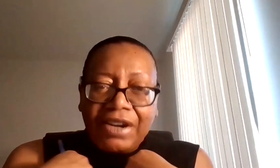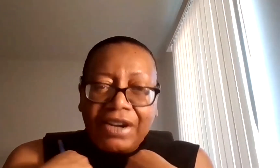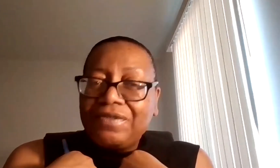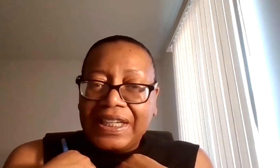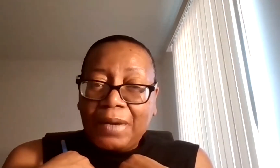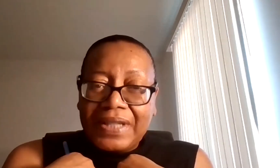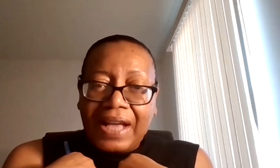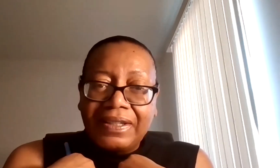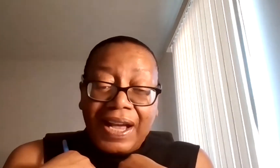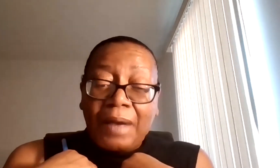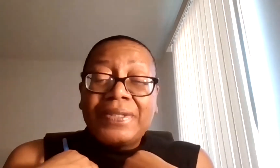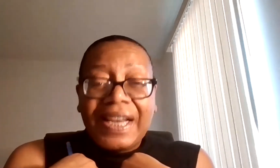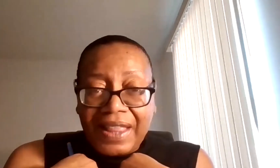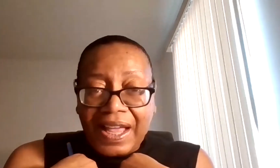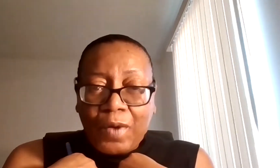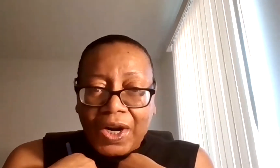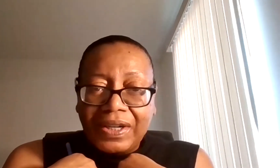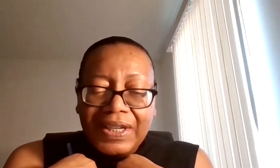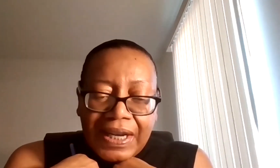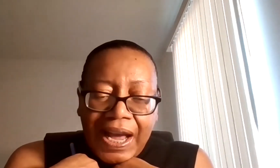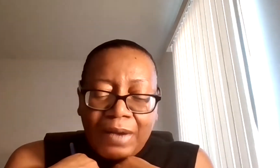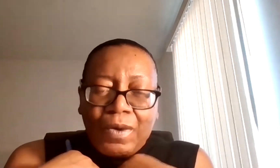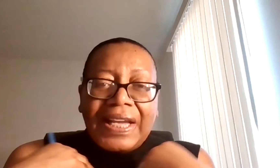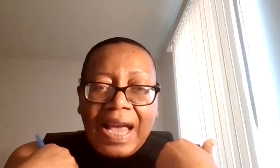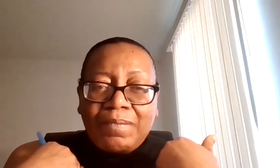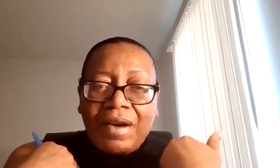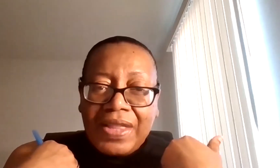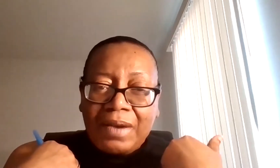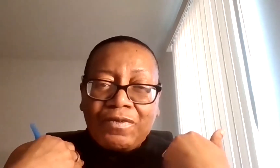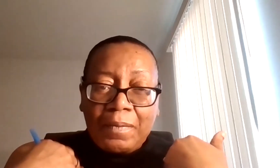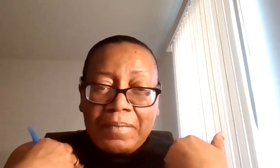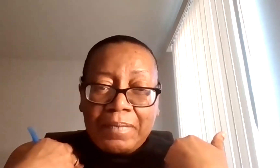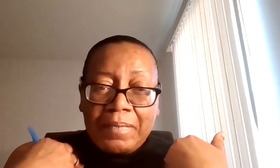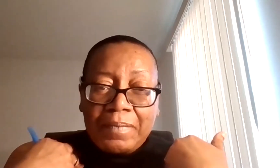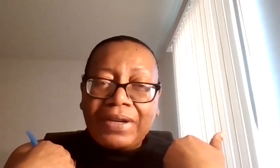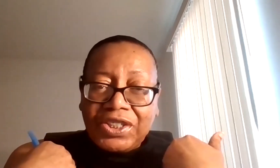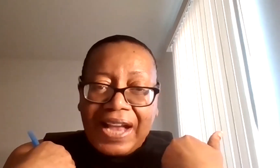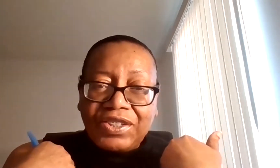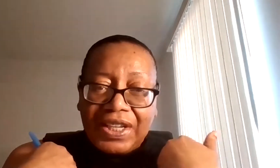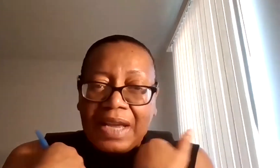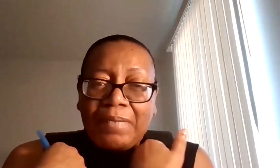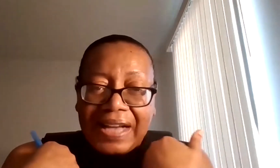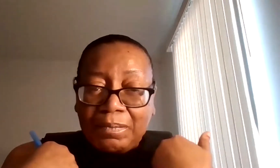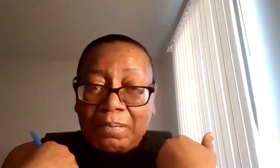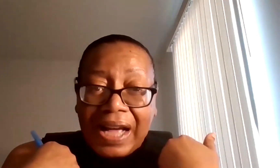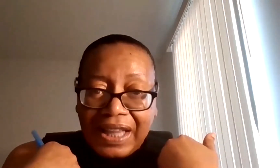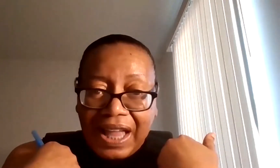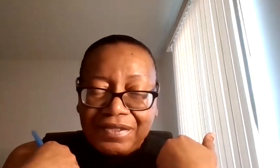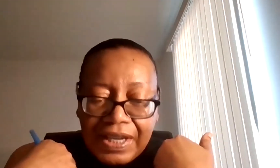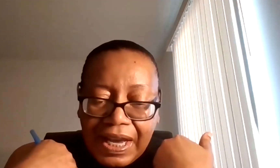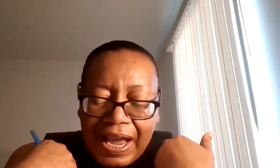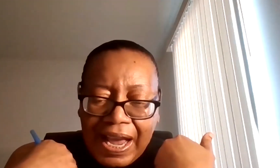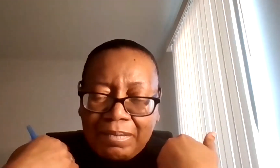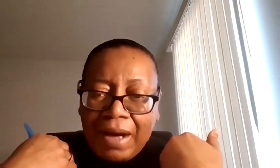terrifying and upsetting and upsetting they were and what came of them for me and how it changed and impact my